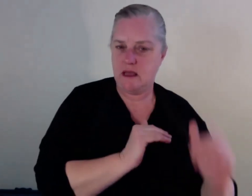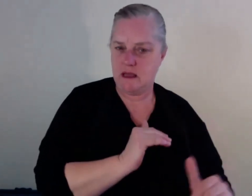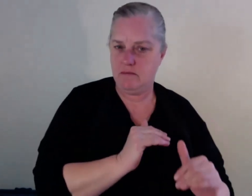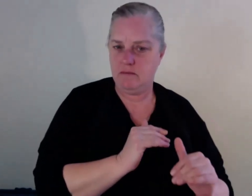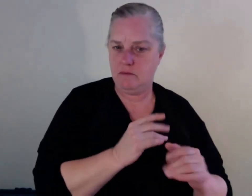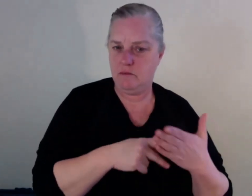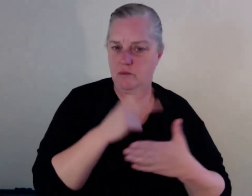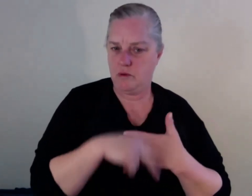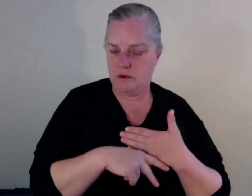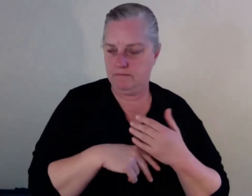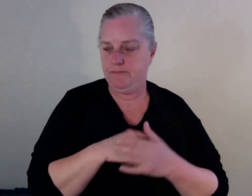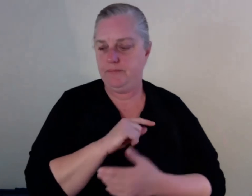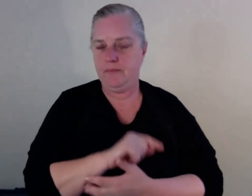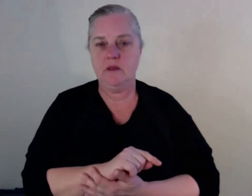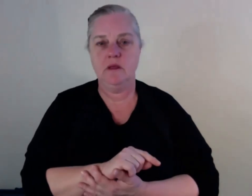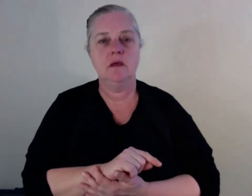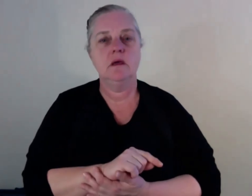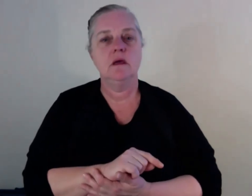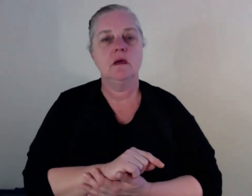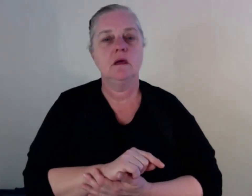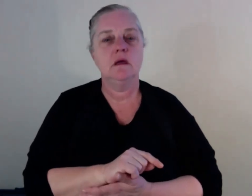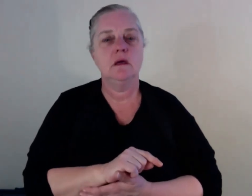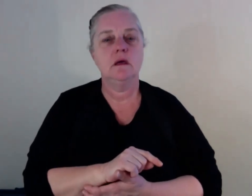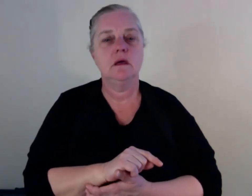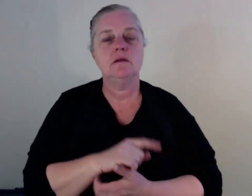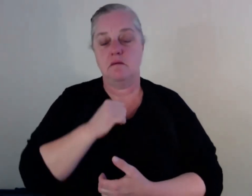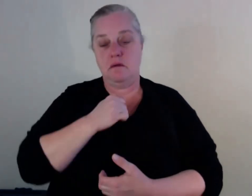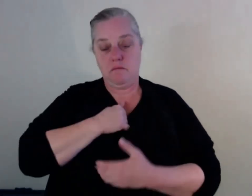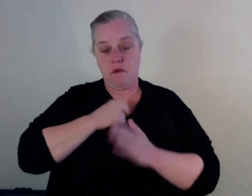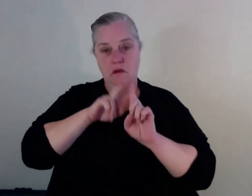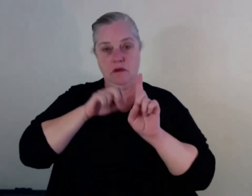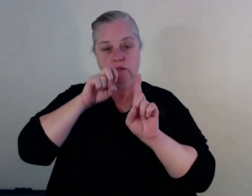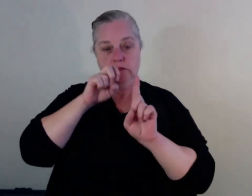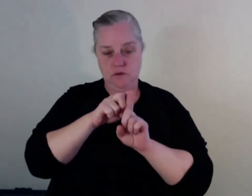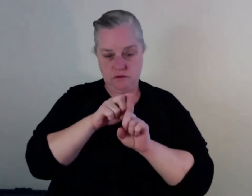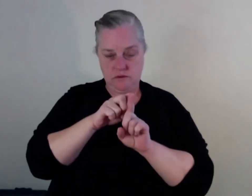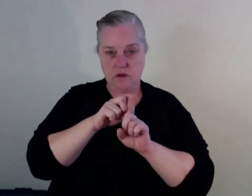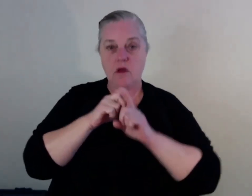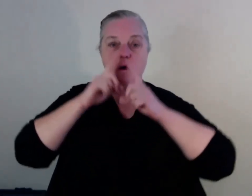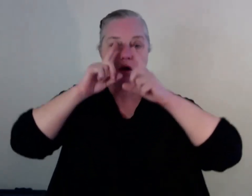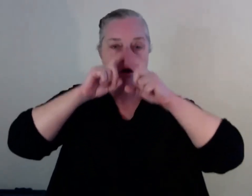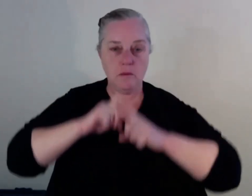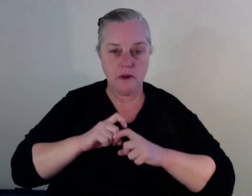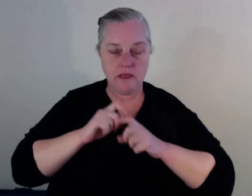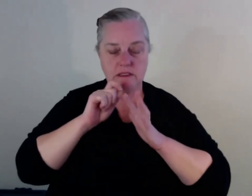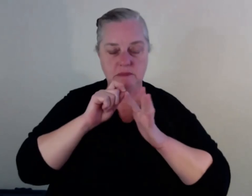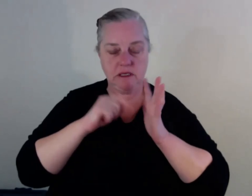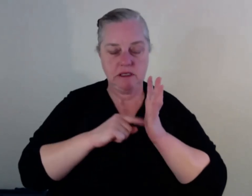complex PTSD with trauma repetition. So, I would have flashbacks and it would be too painful to relive,